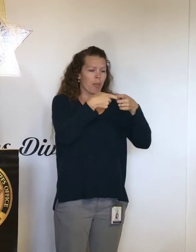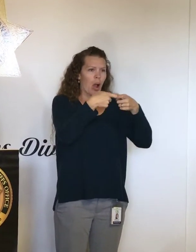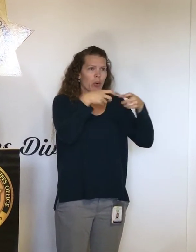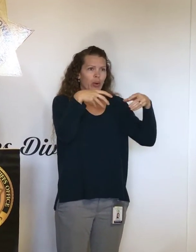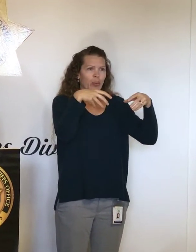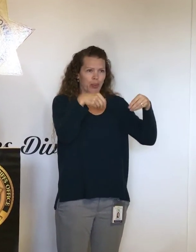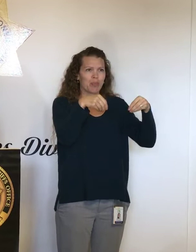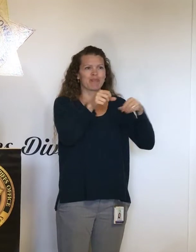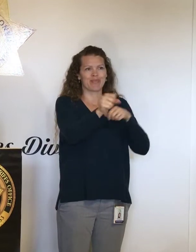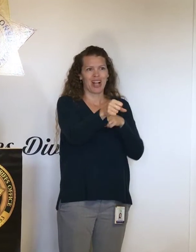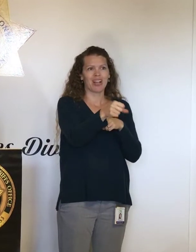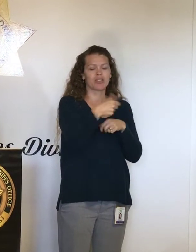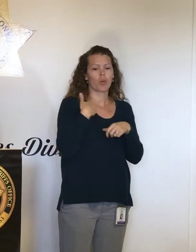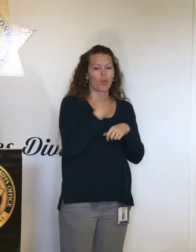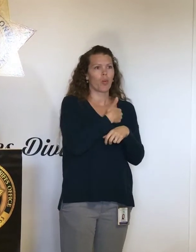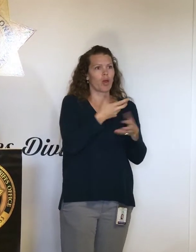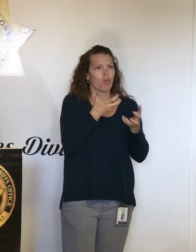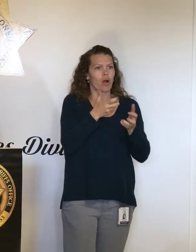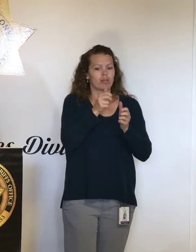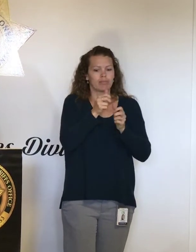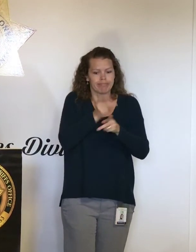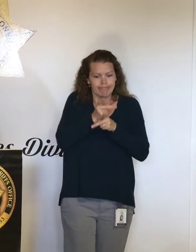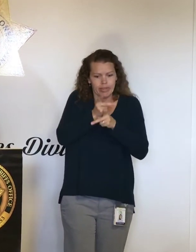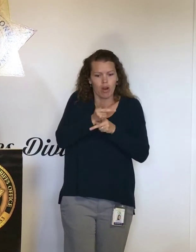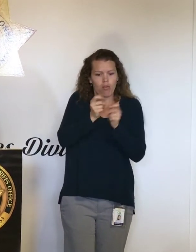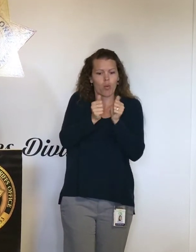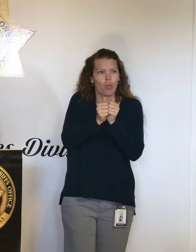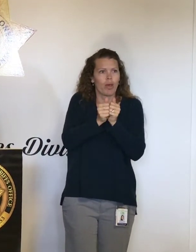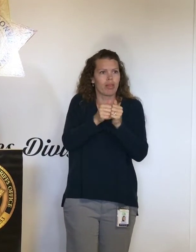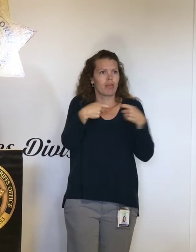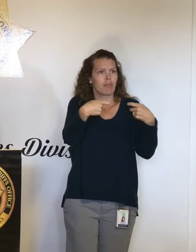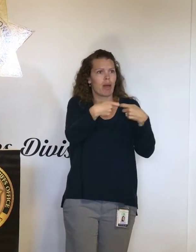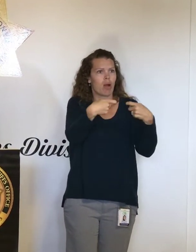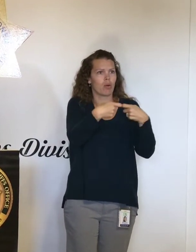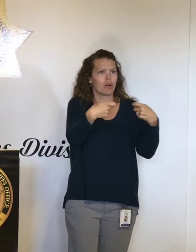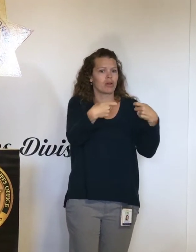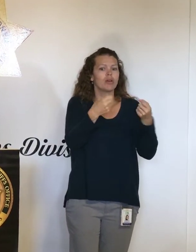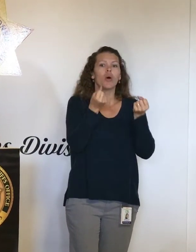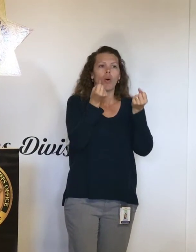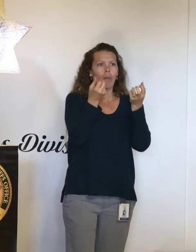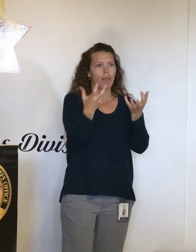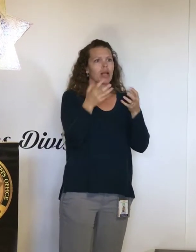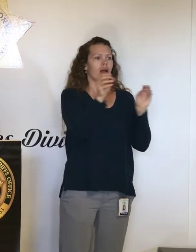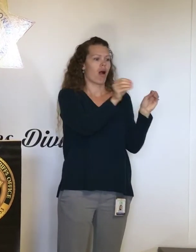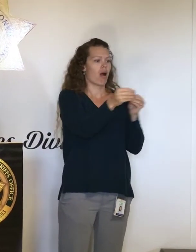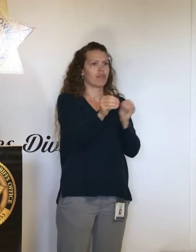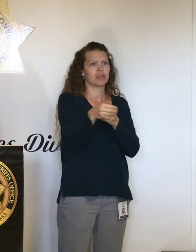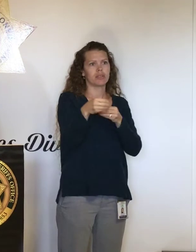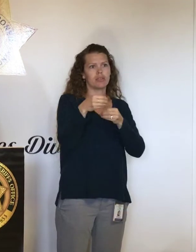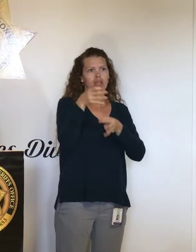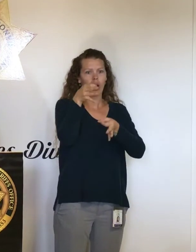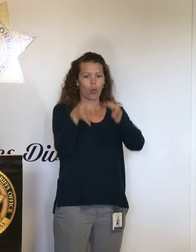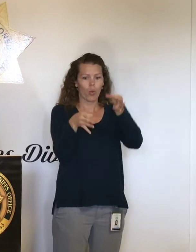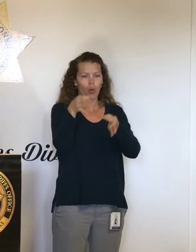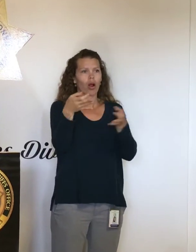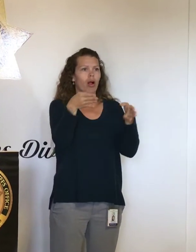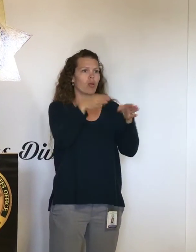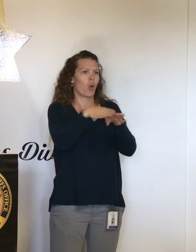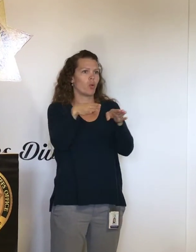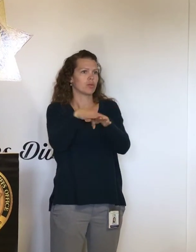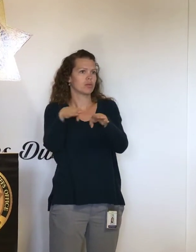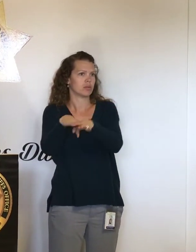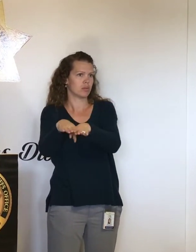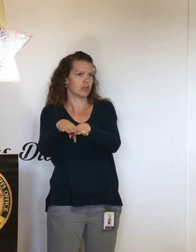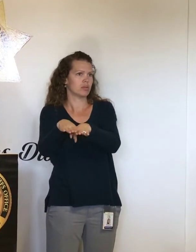conserve the power that we do have, we are shutting down many of the administrative functions in the courthouse in order to keep the